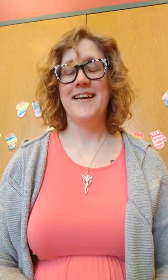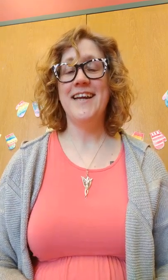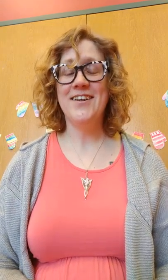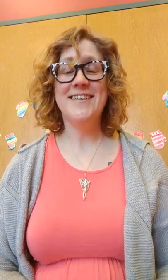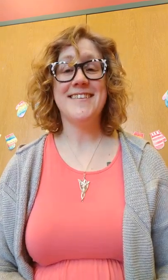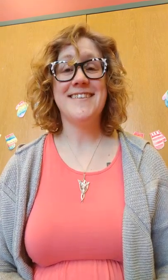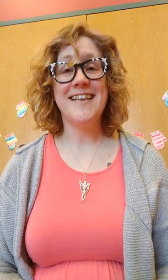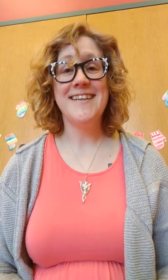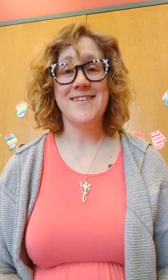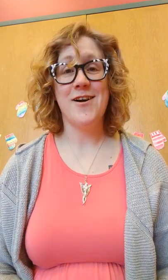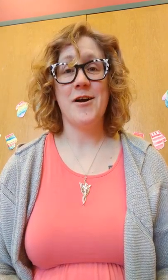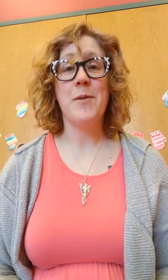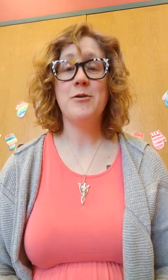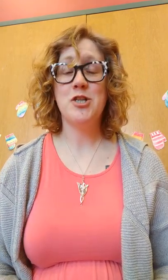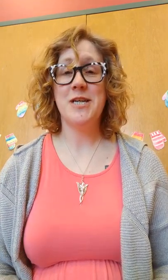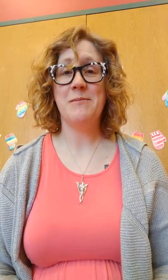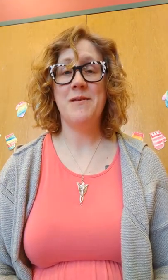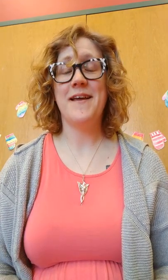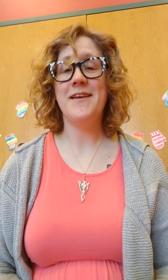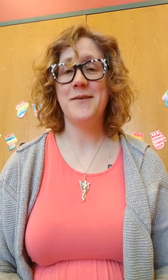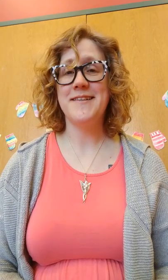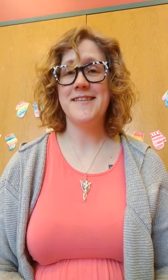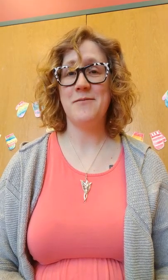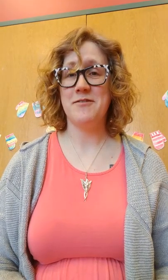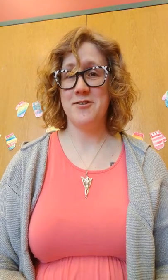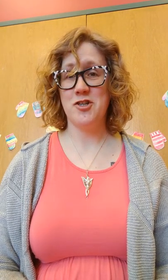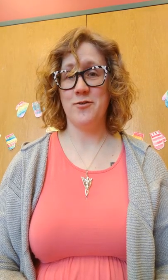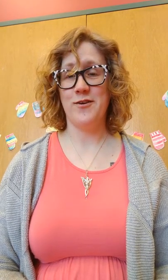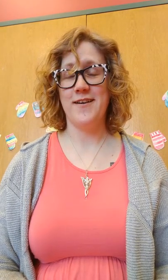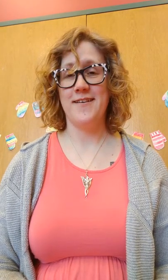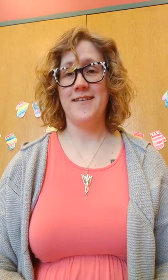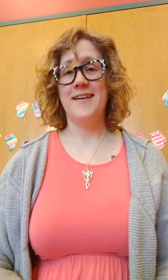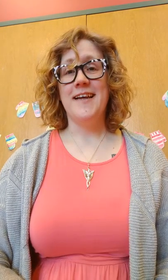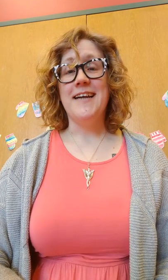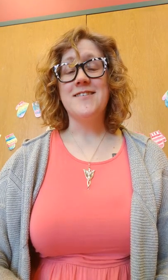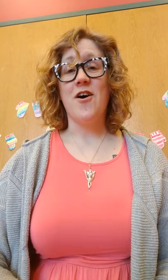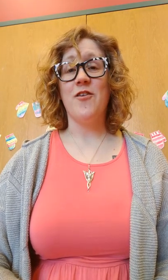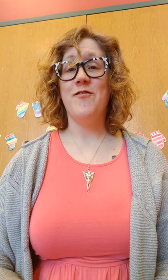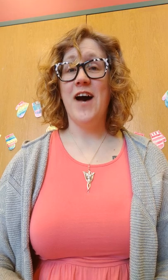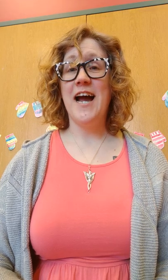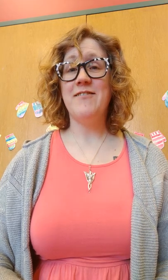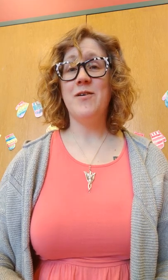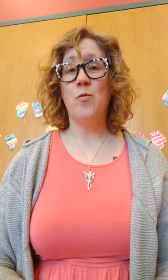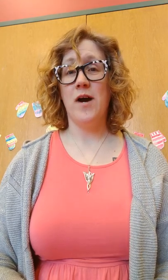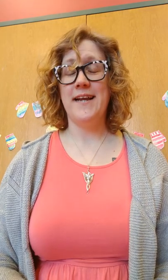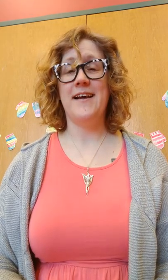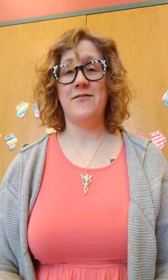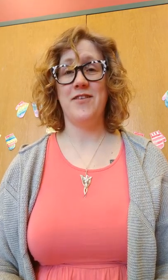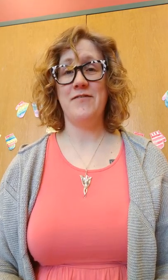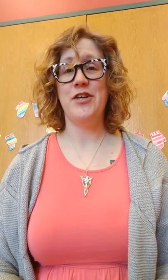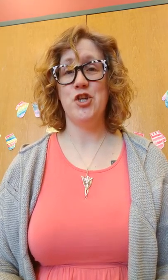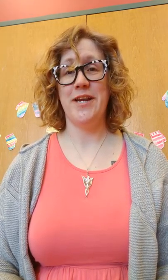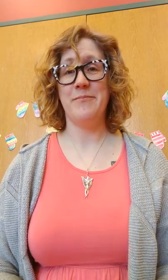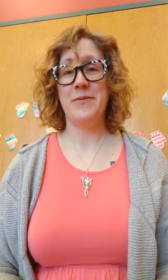Here is a silly song about sheep that you can sing with your children. It's called Five White and Fluffy Sheep.